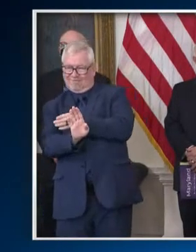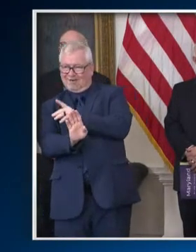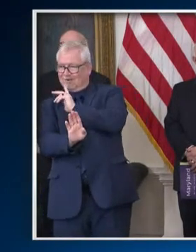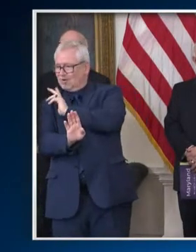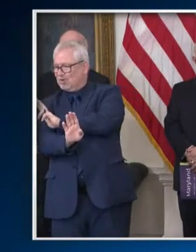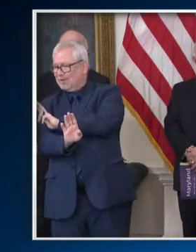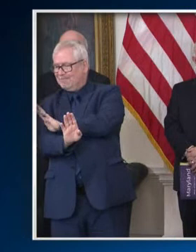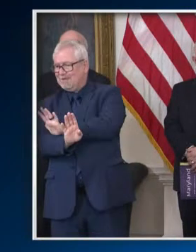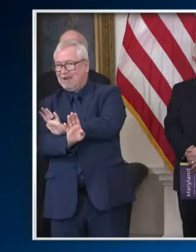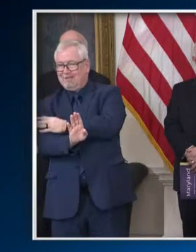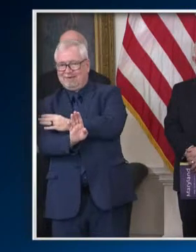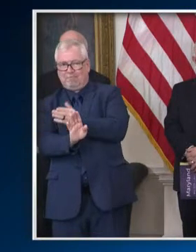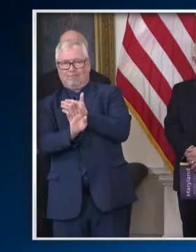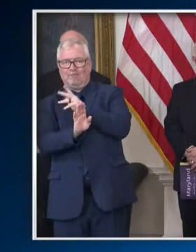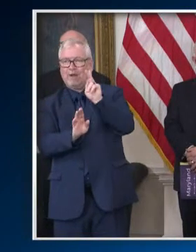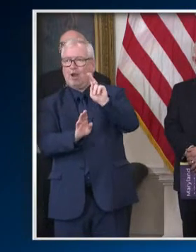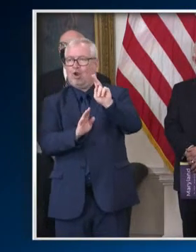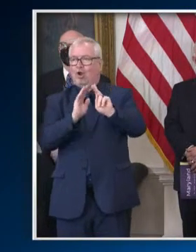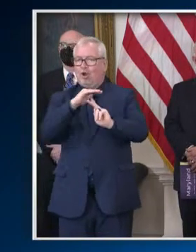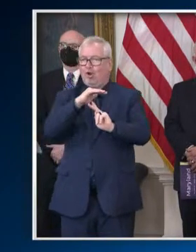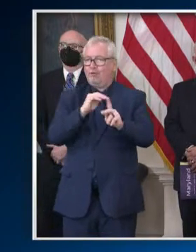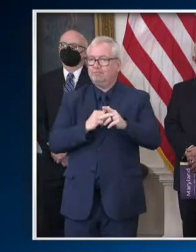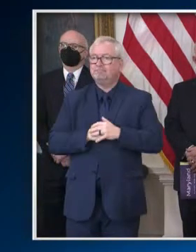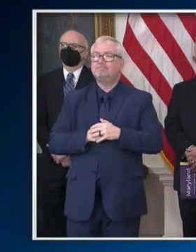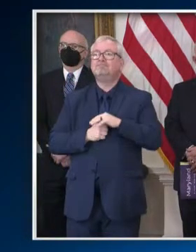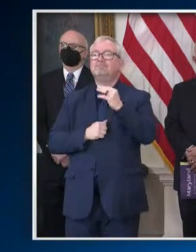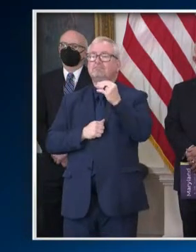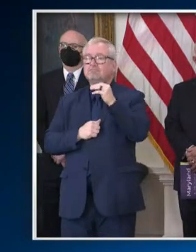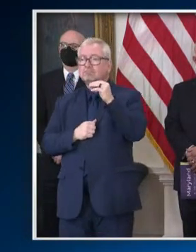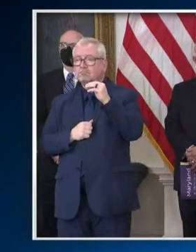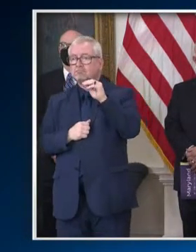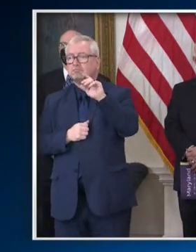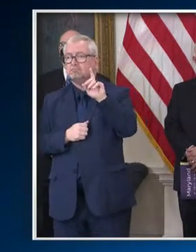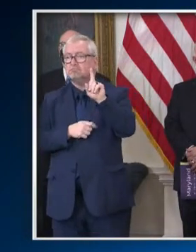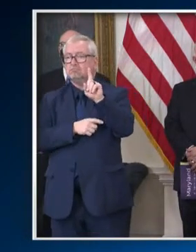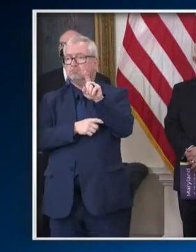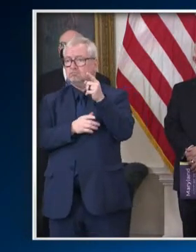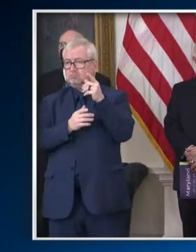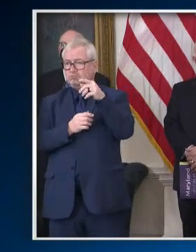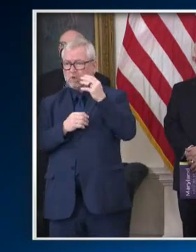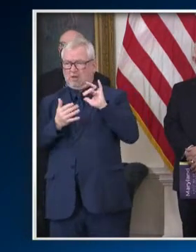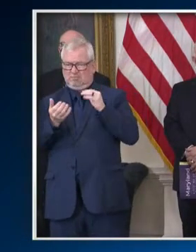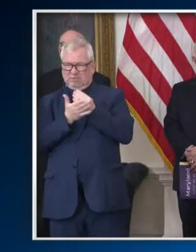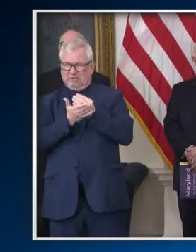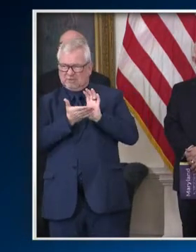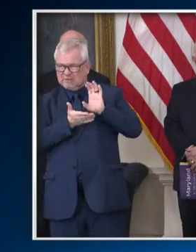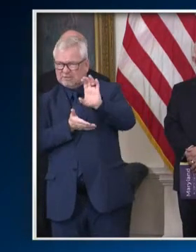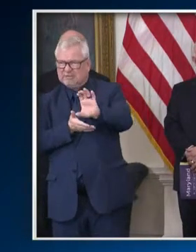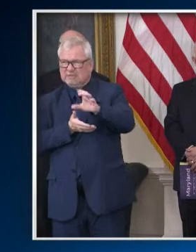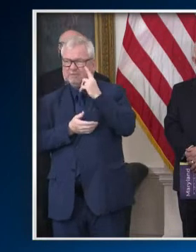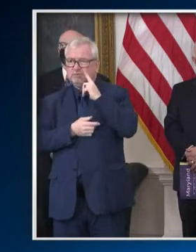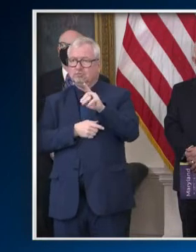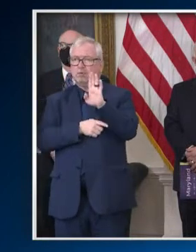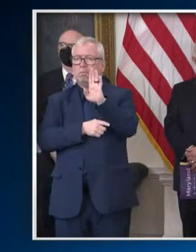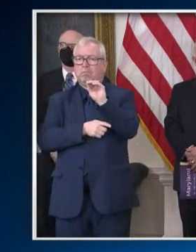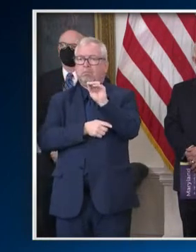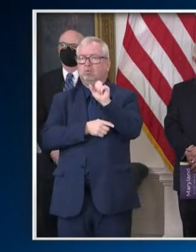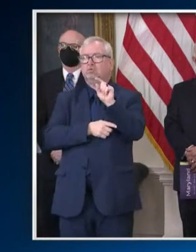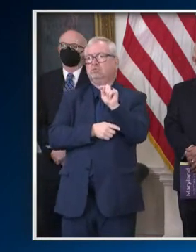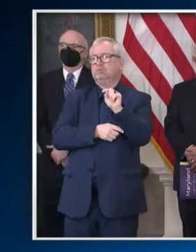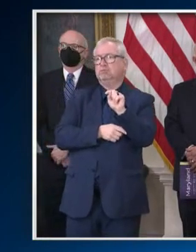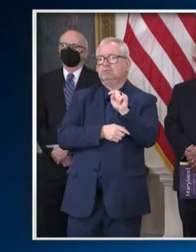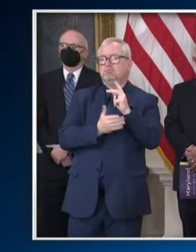another $10 million to our highly successful boost program, which has now provided over $50 million in scholarships